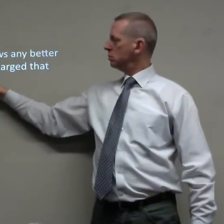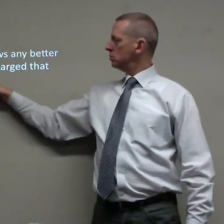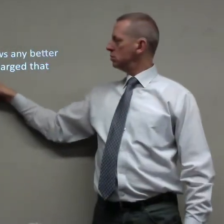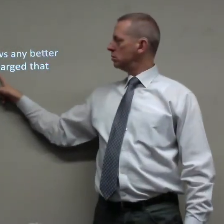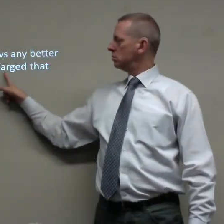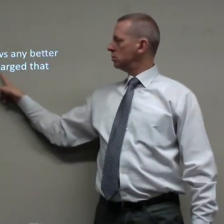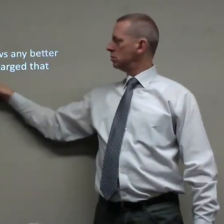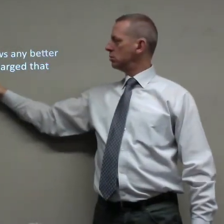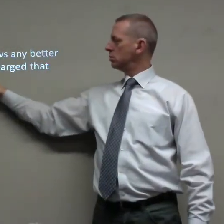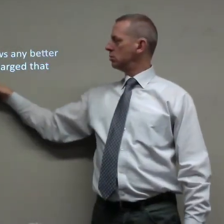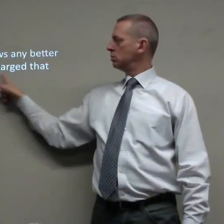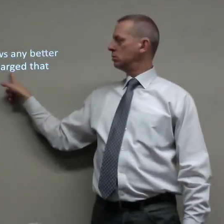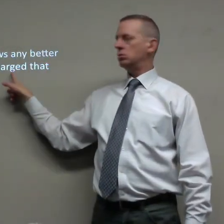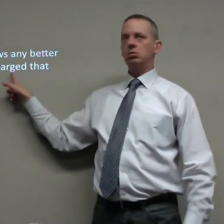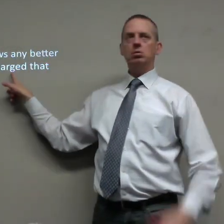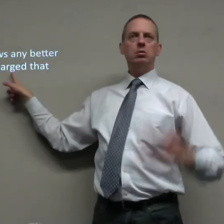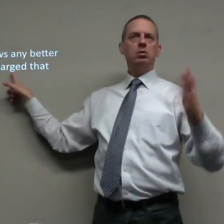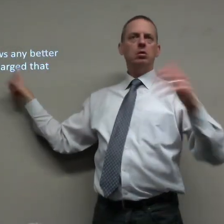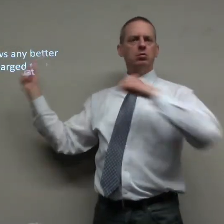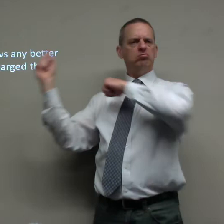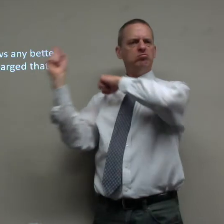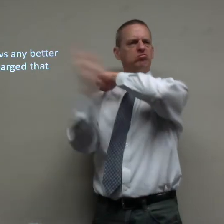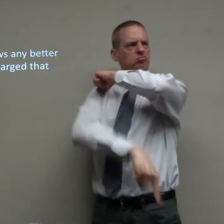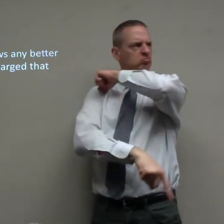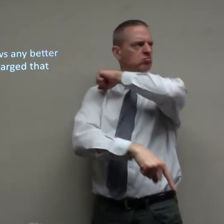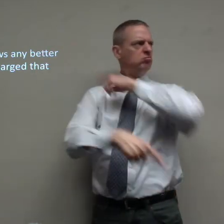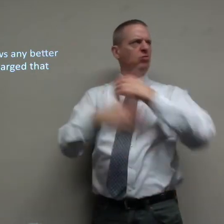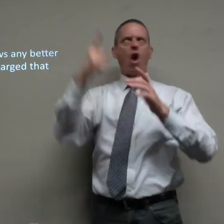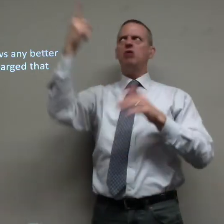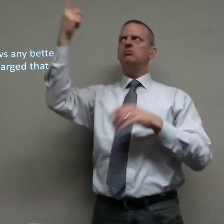Means that we're already charged. All of us. Being punished.